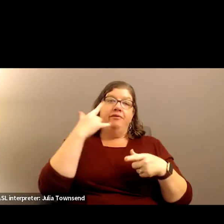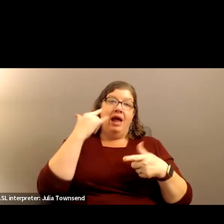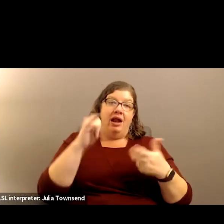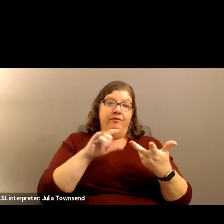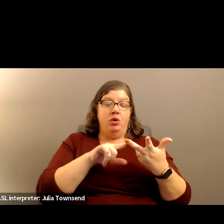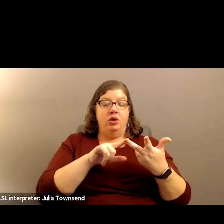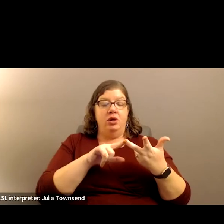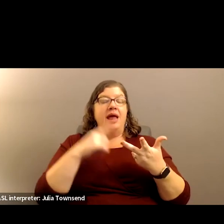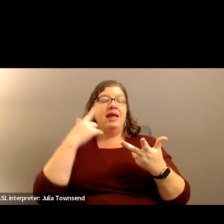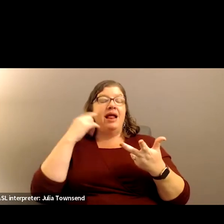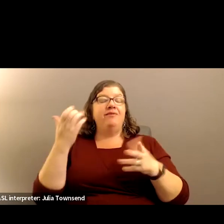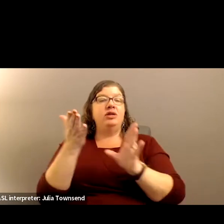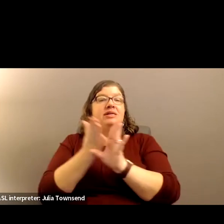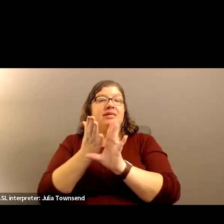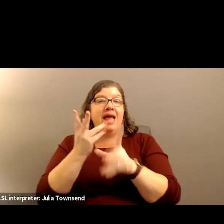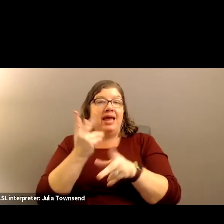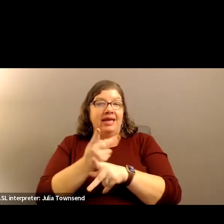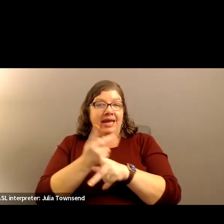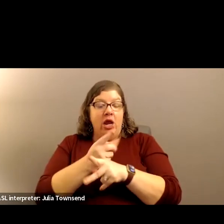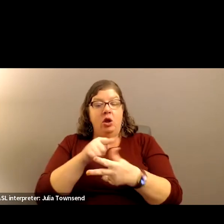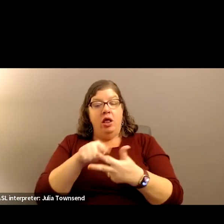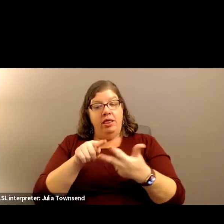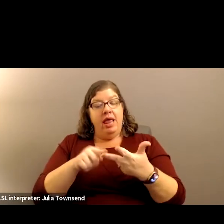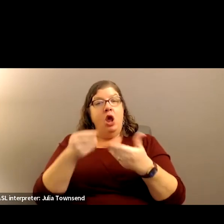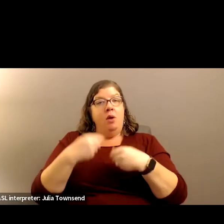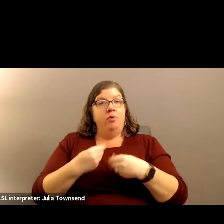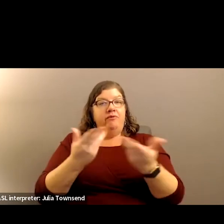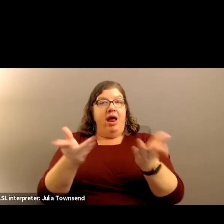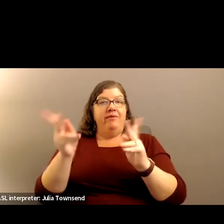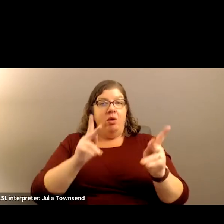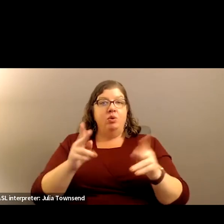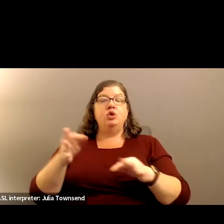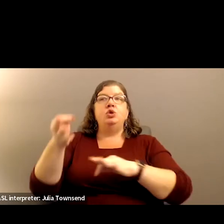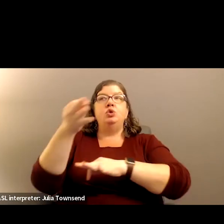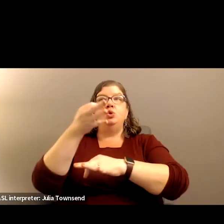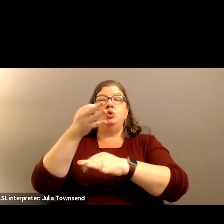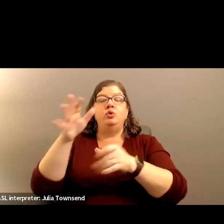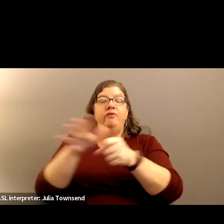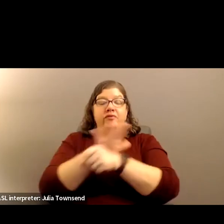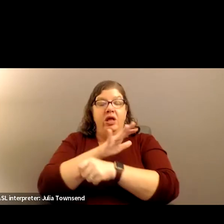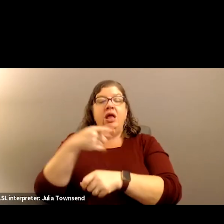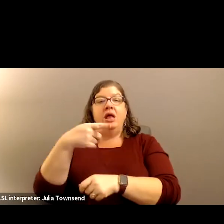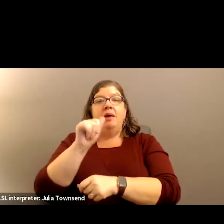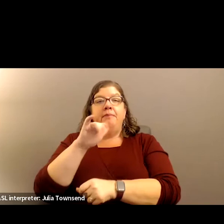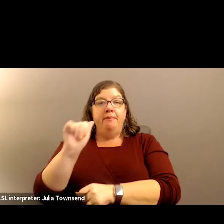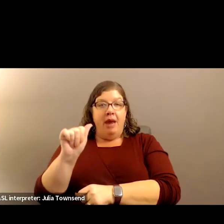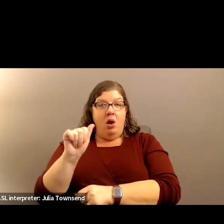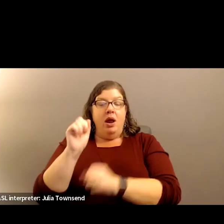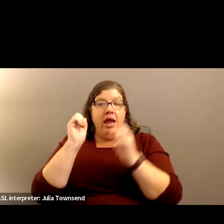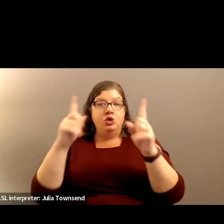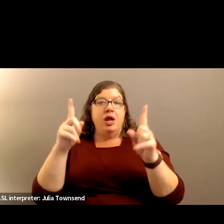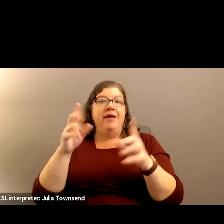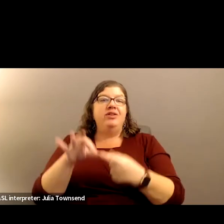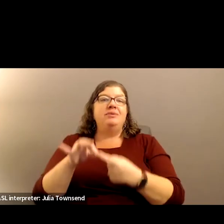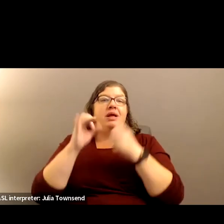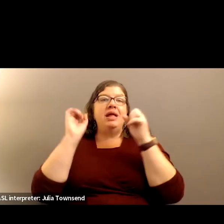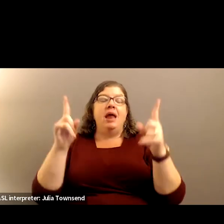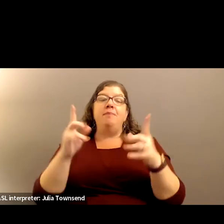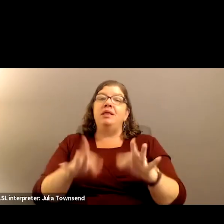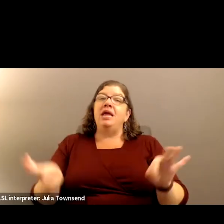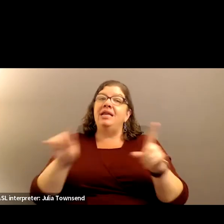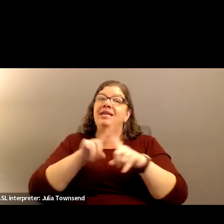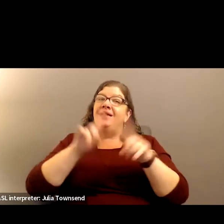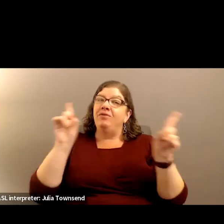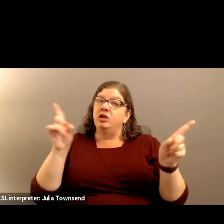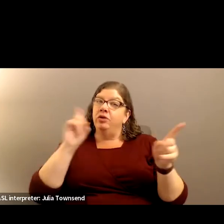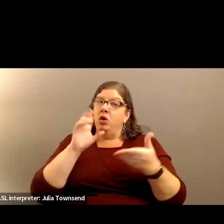California Psych Care. They are also providing folks to fill paraeducator positions in special ed. There are some key differences with